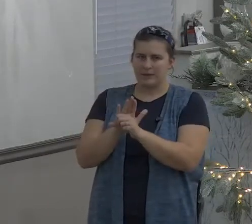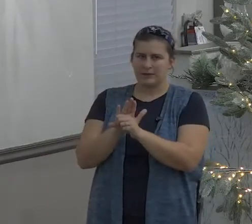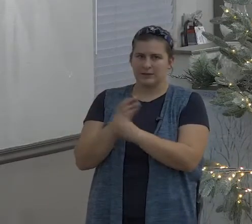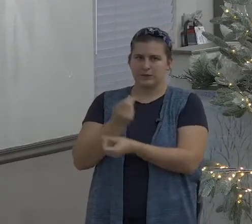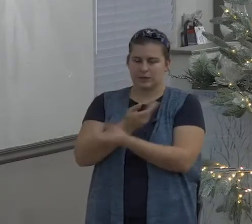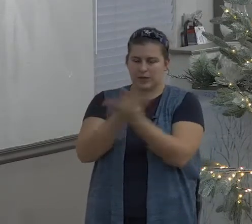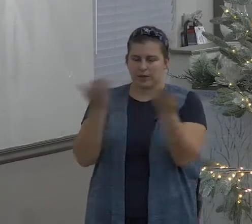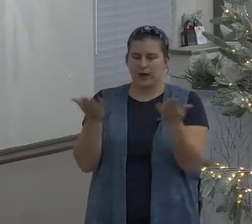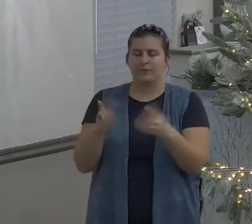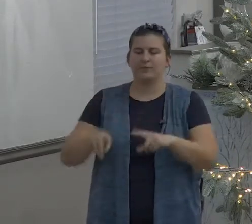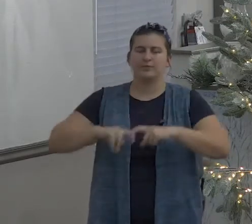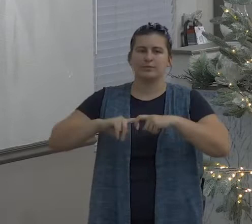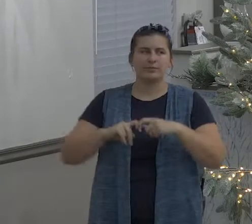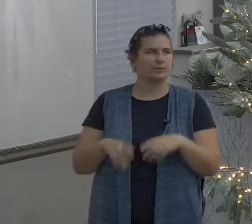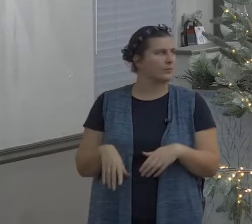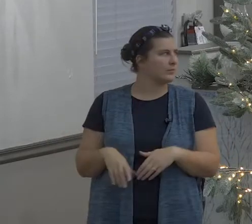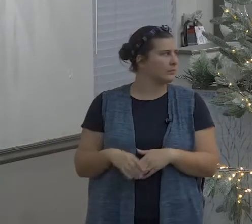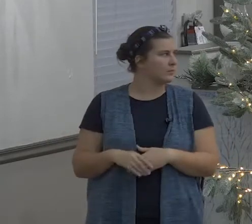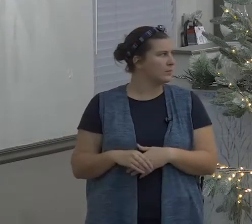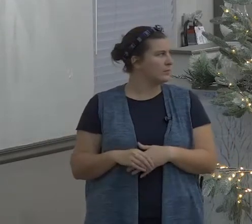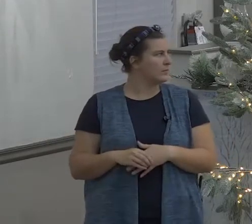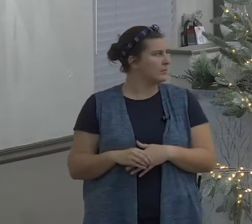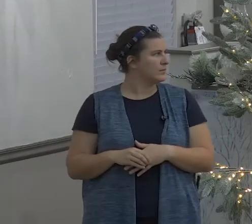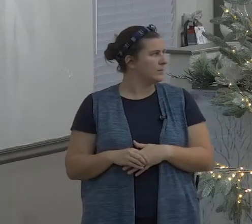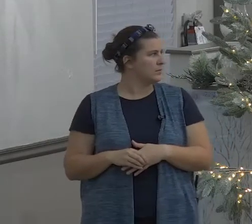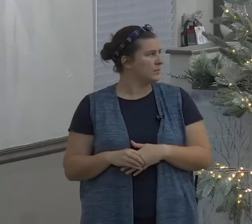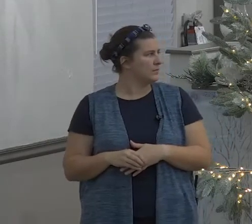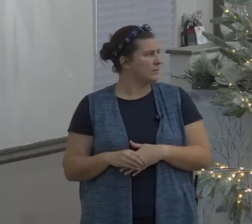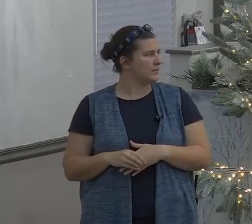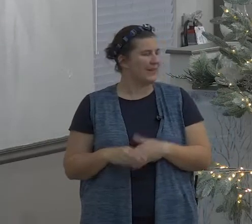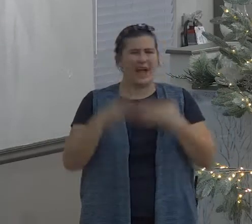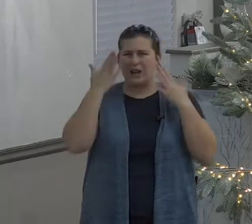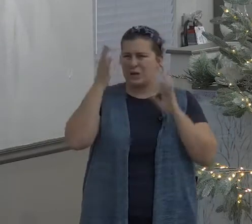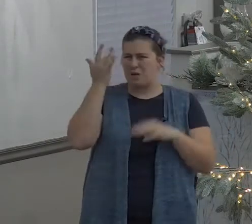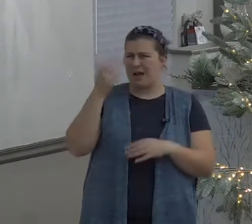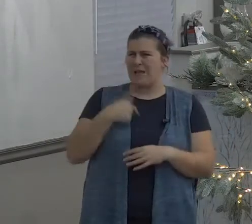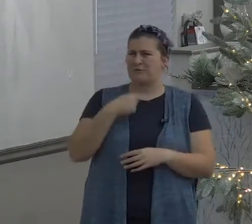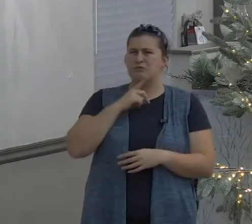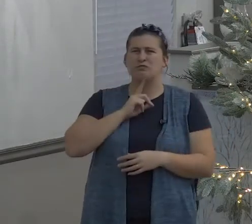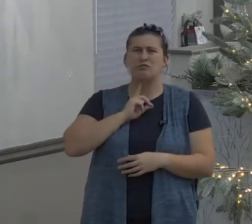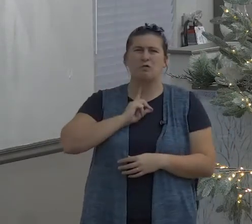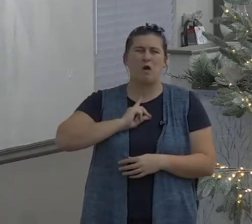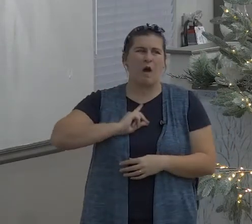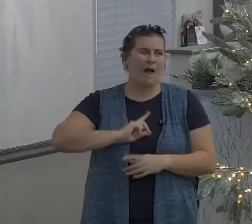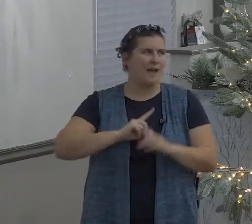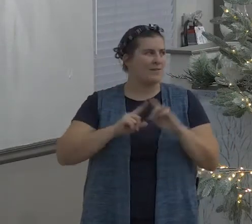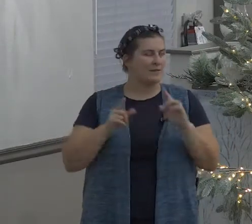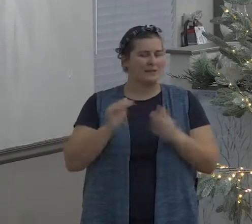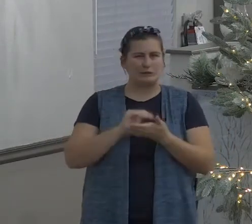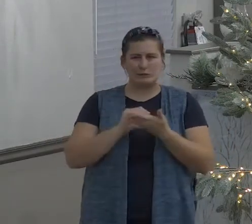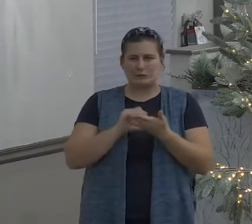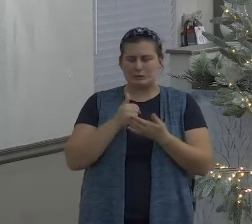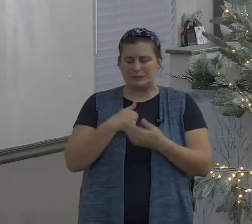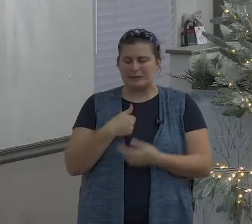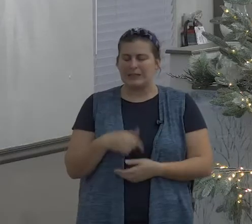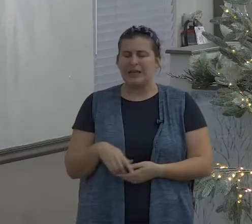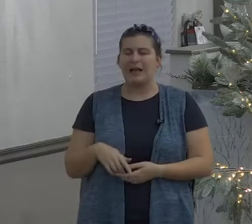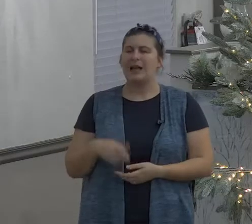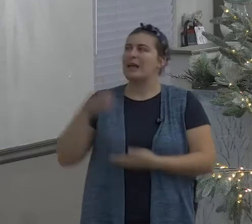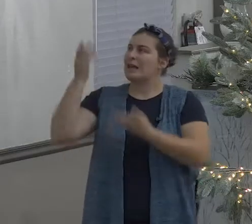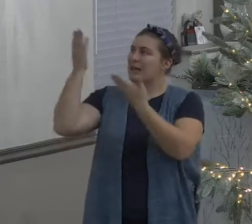that great shepherd of the sheep through the blood of the everlasting covenant